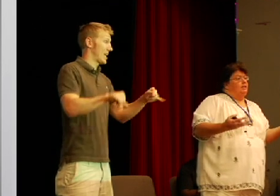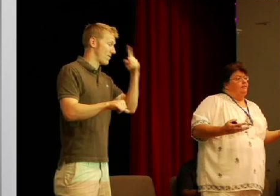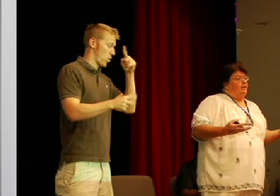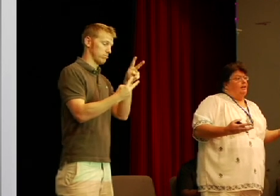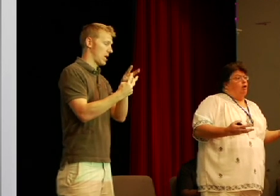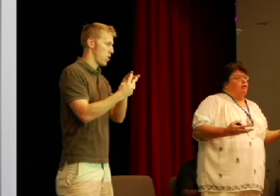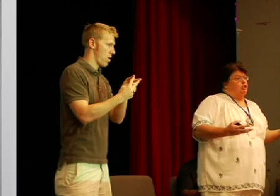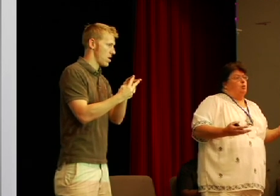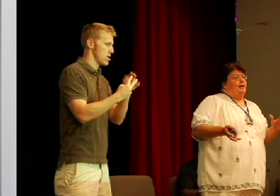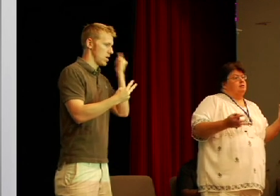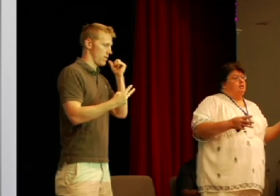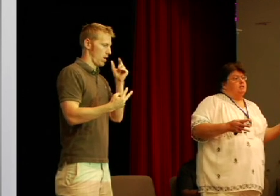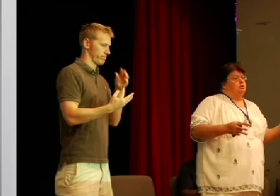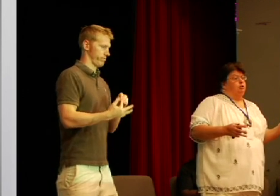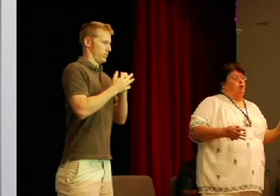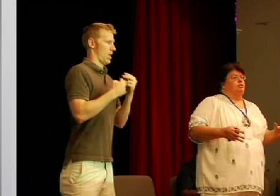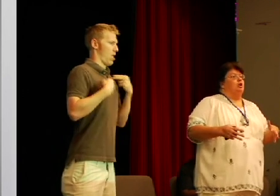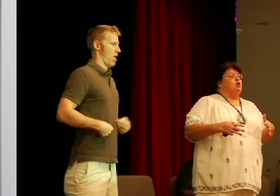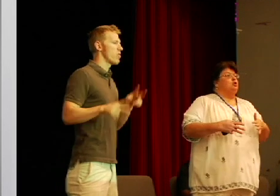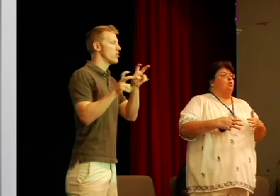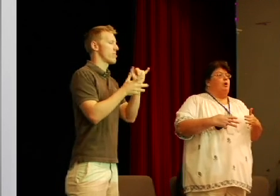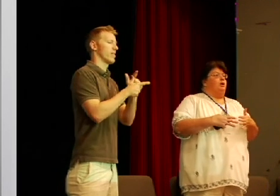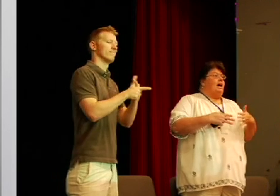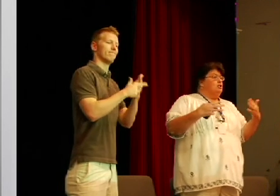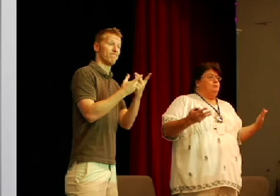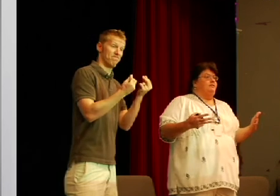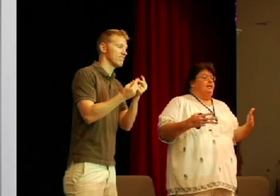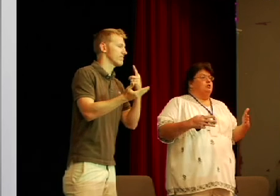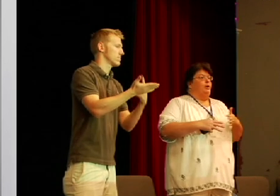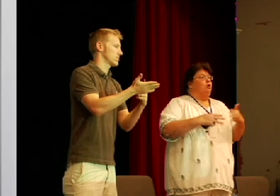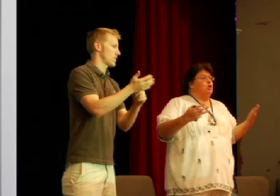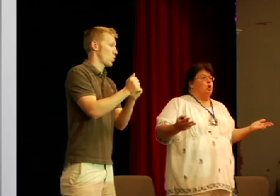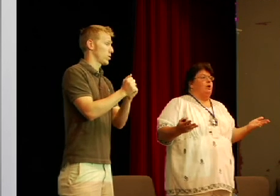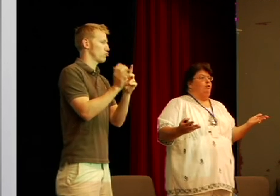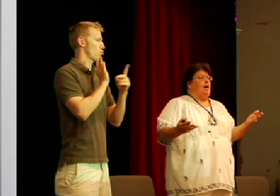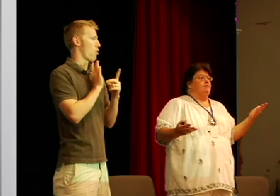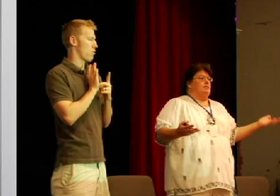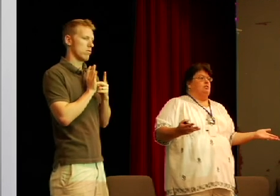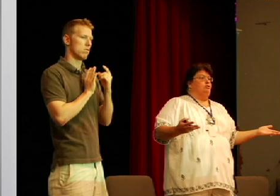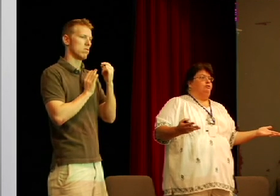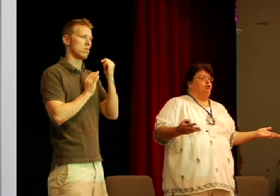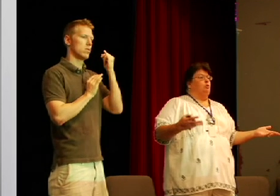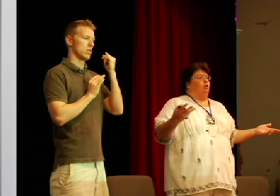significant health issue and that's something to discuss with your doctor so without a specific test we don't know if you have seasonal flu or